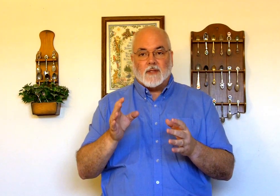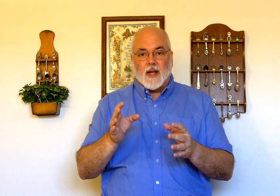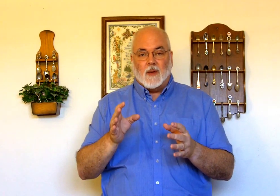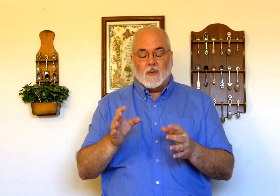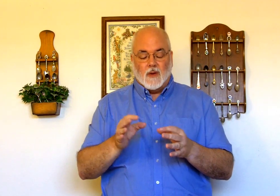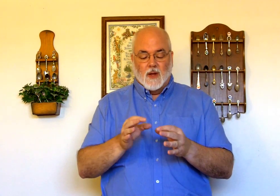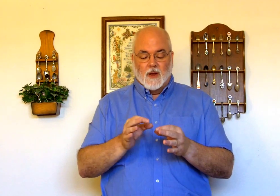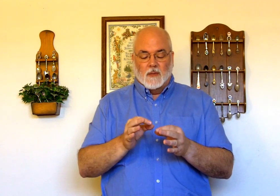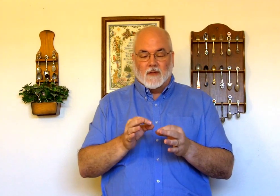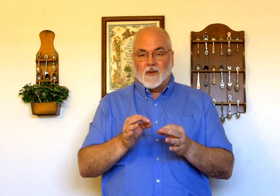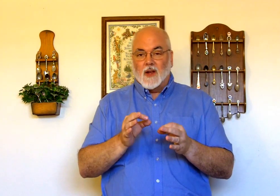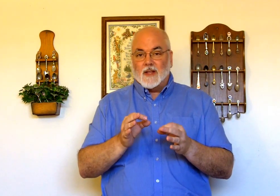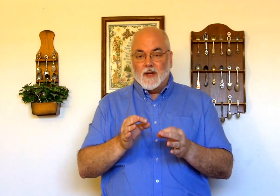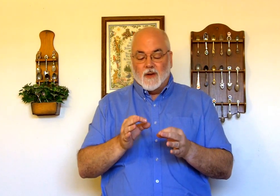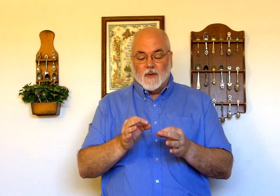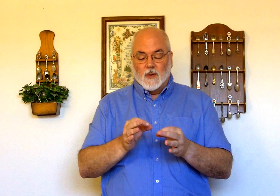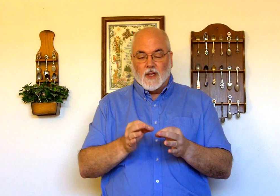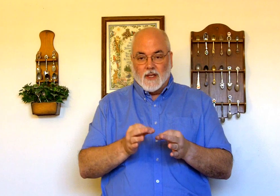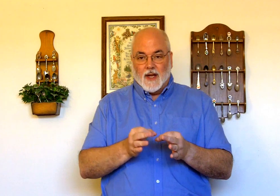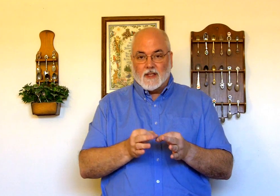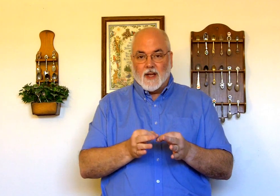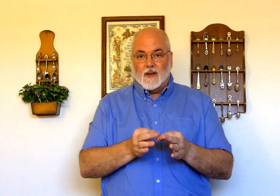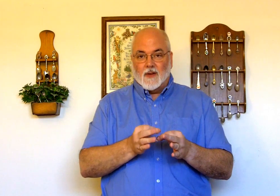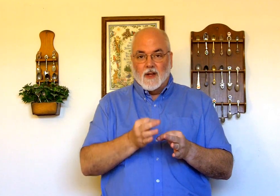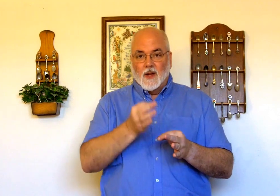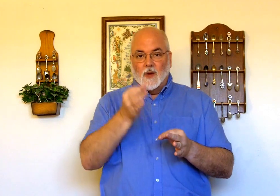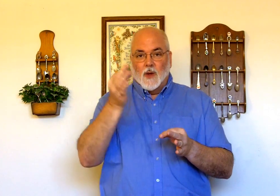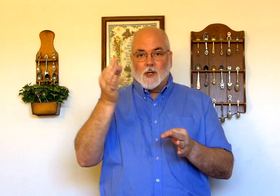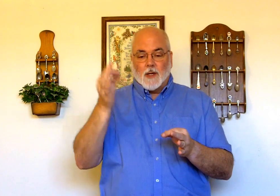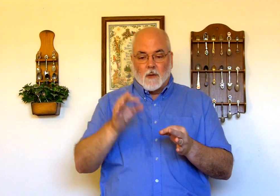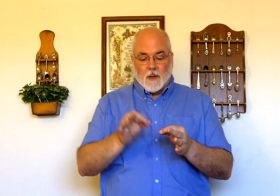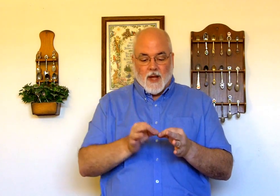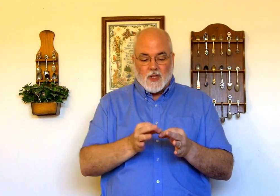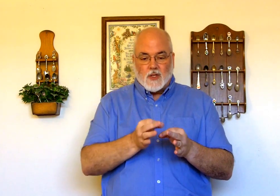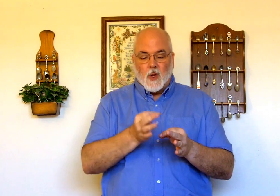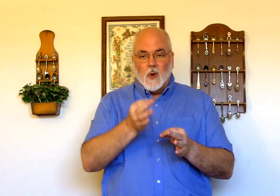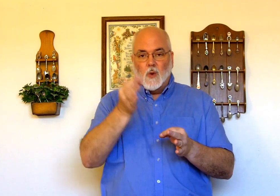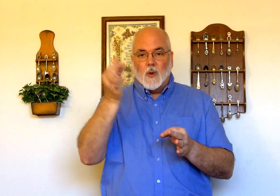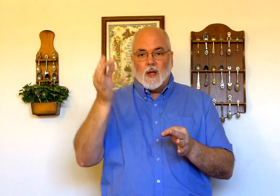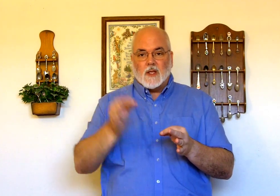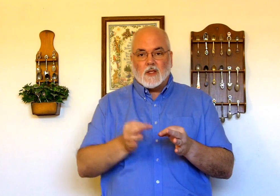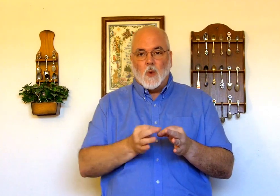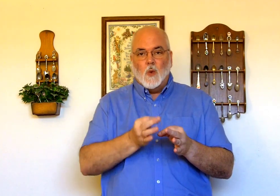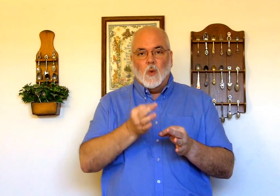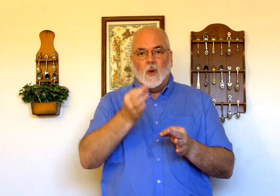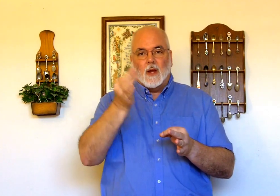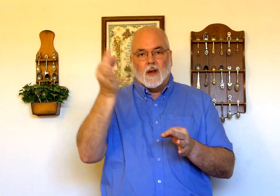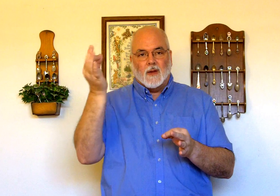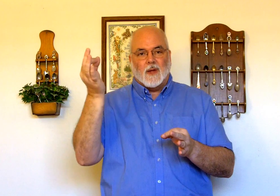sound. But for us hearing folks, it's a nice kind of a way to be able to remember that. Sowing is so-ling. Okay?